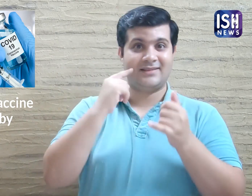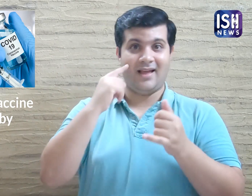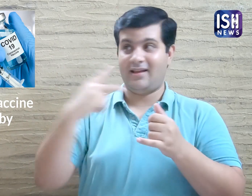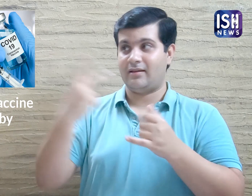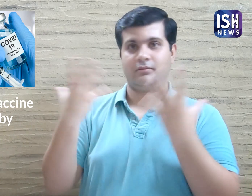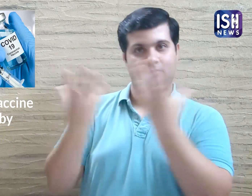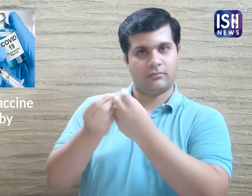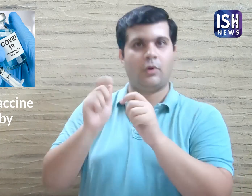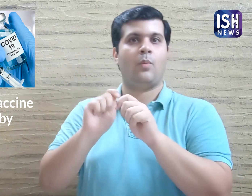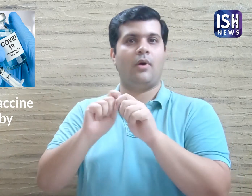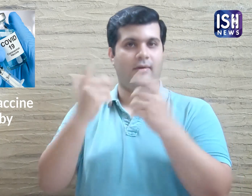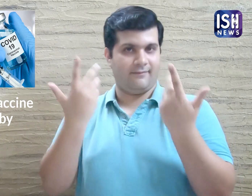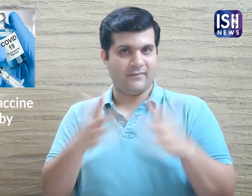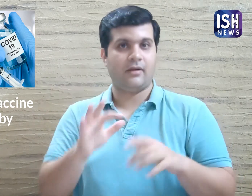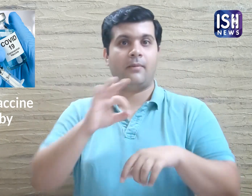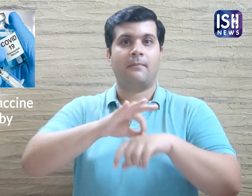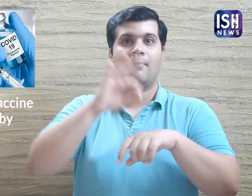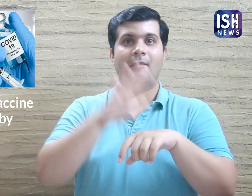University for the malaria vaccine.